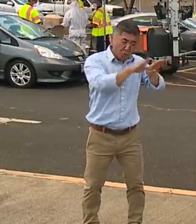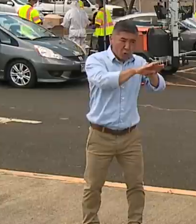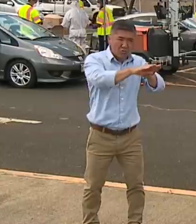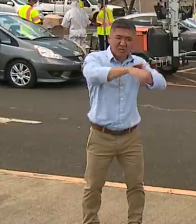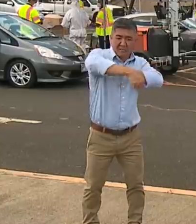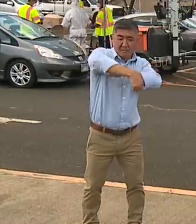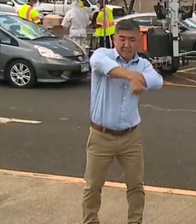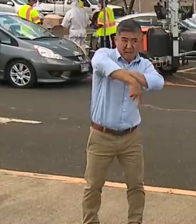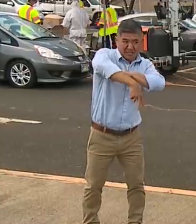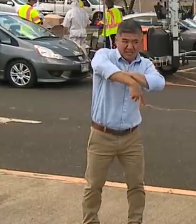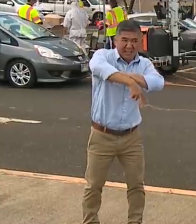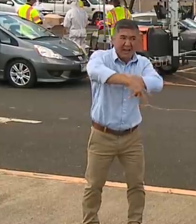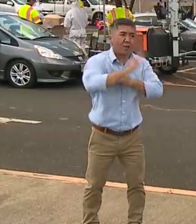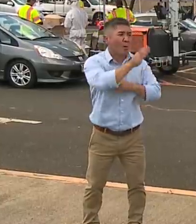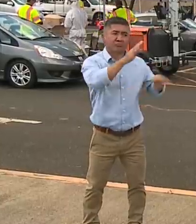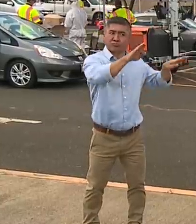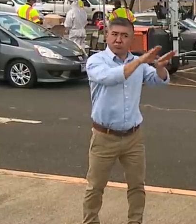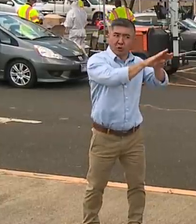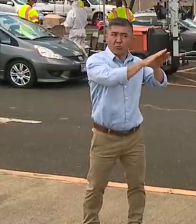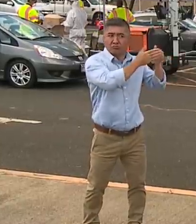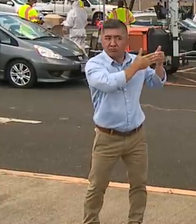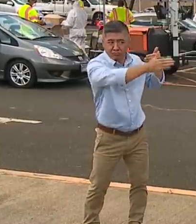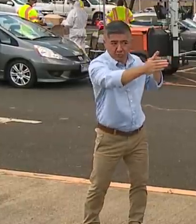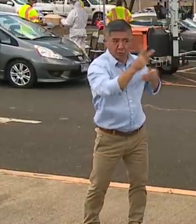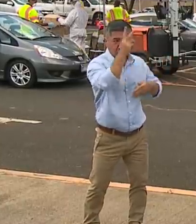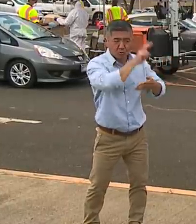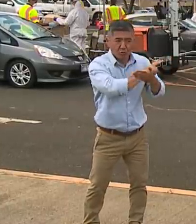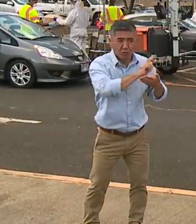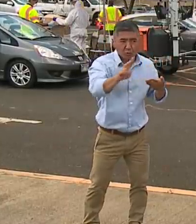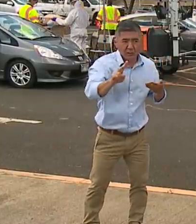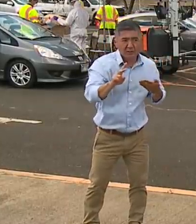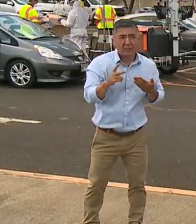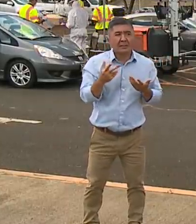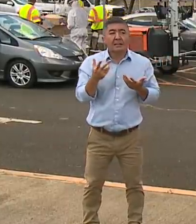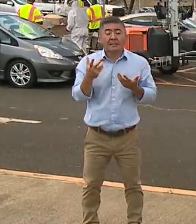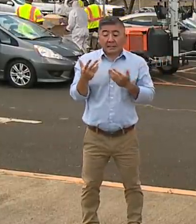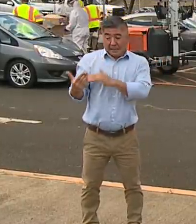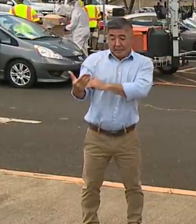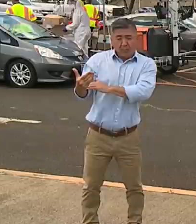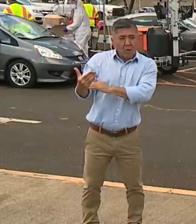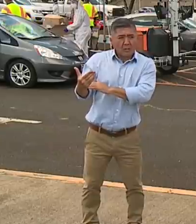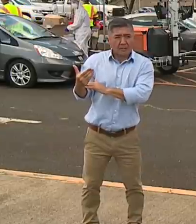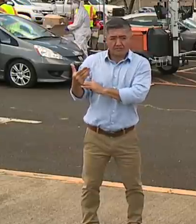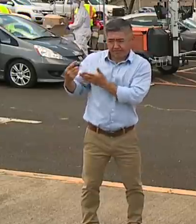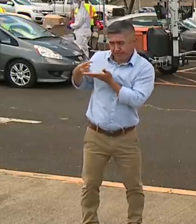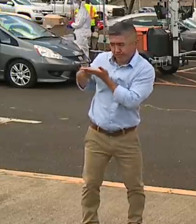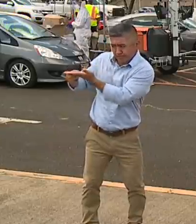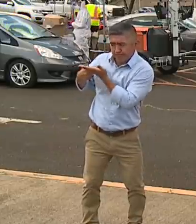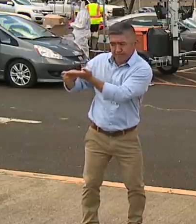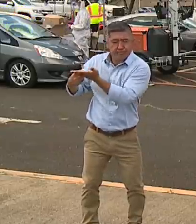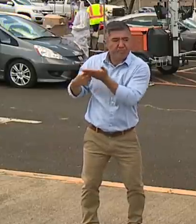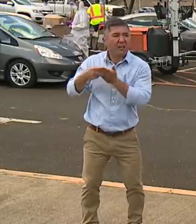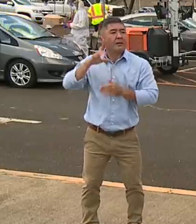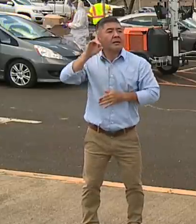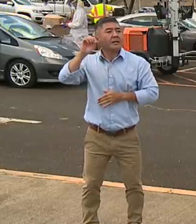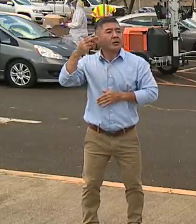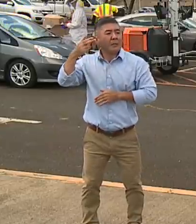But this morning, we got more requests from Department of Health that were not discussed previously.